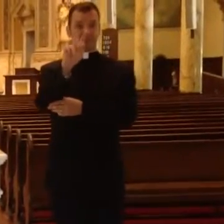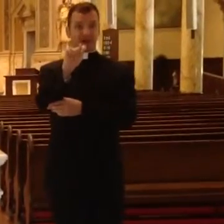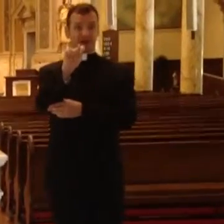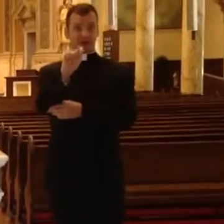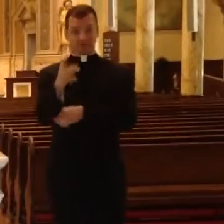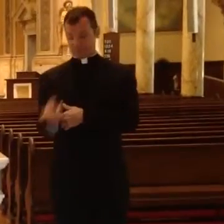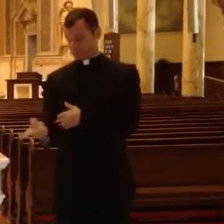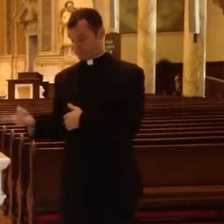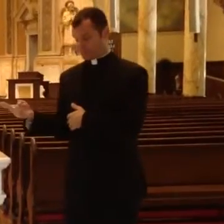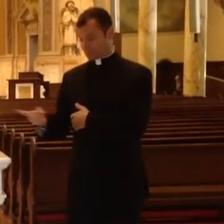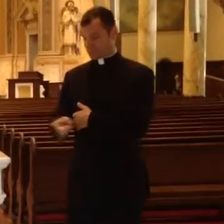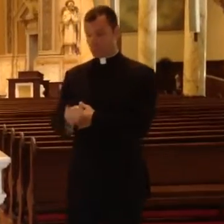the baptismal font.